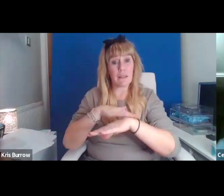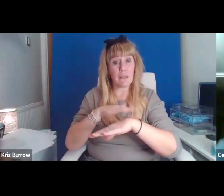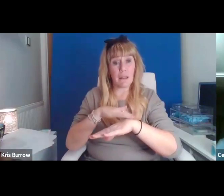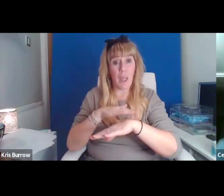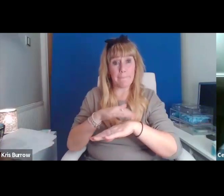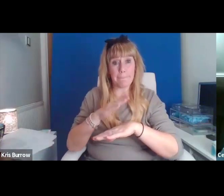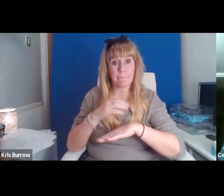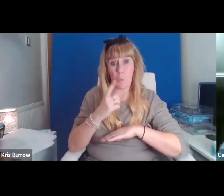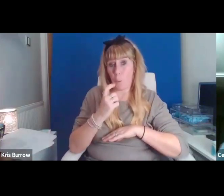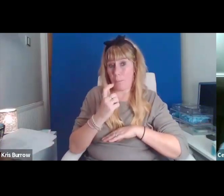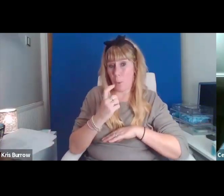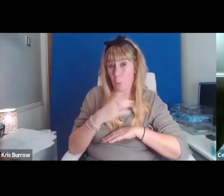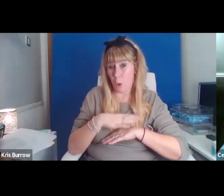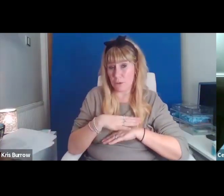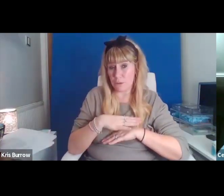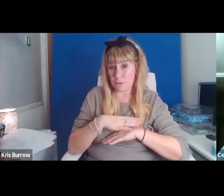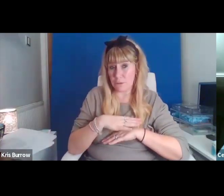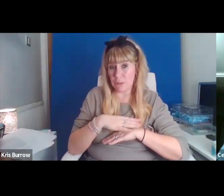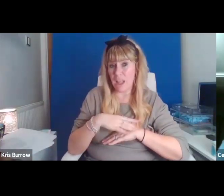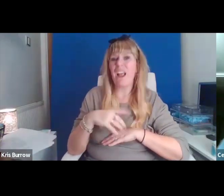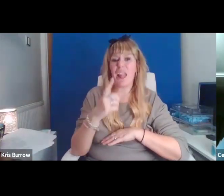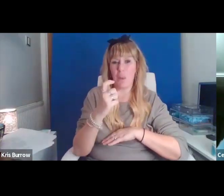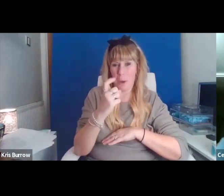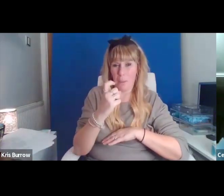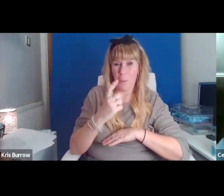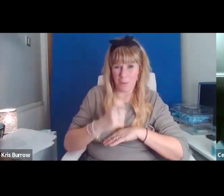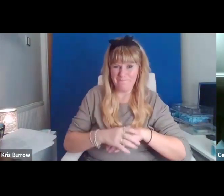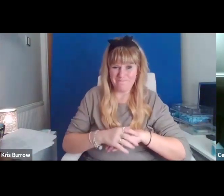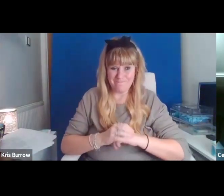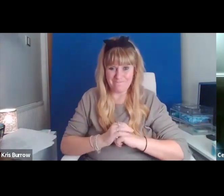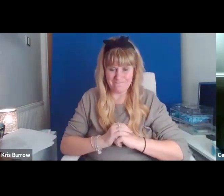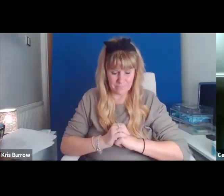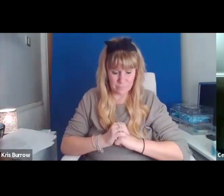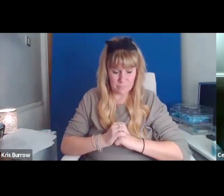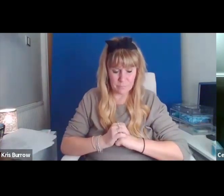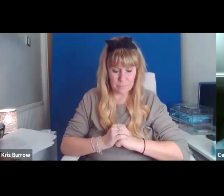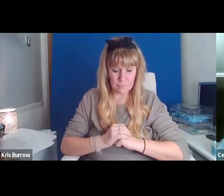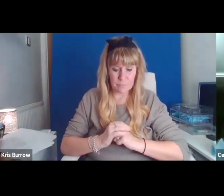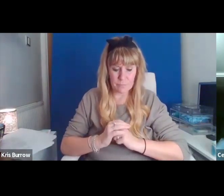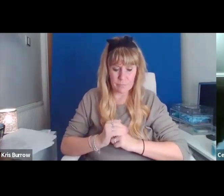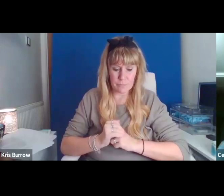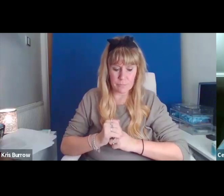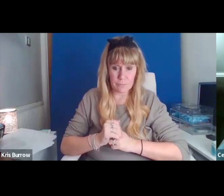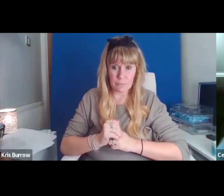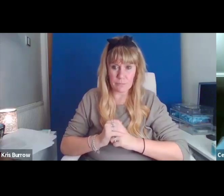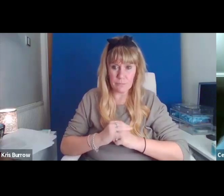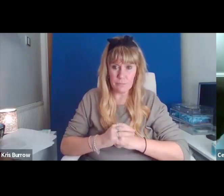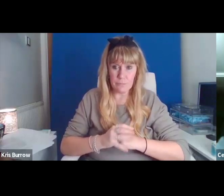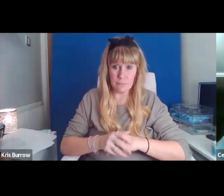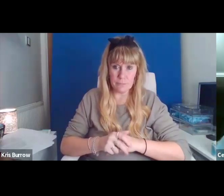Do you want one more? Yeah, let's have one more, that would be great, Suda. thanks.